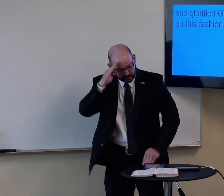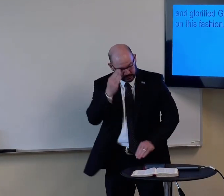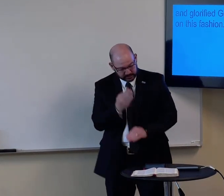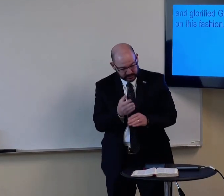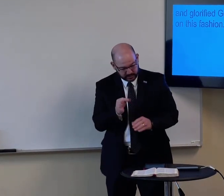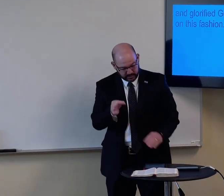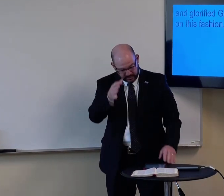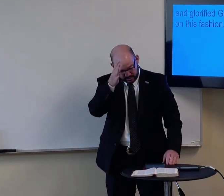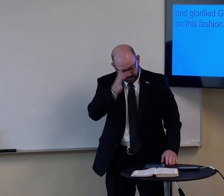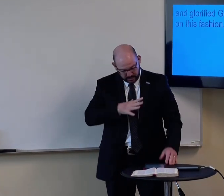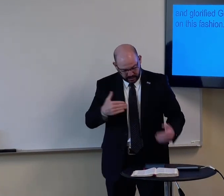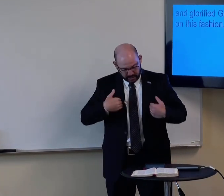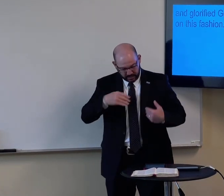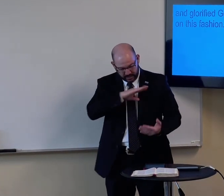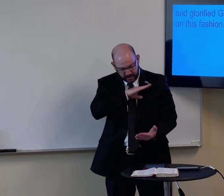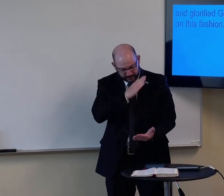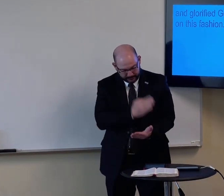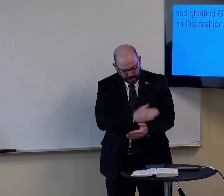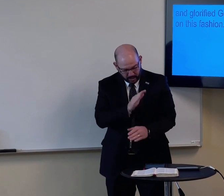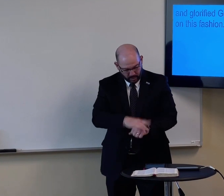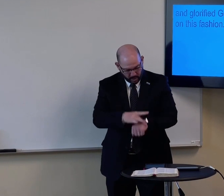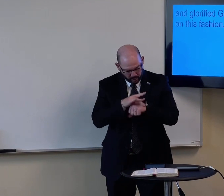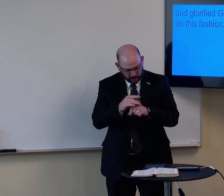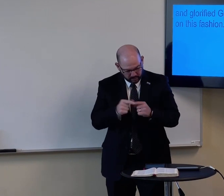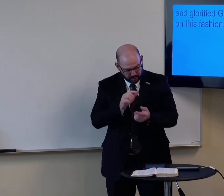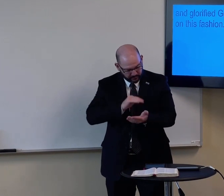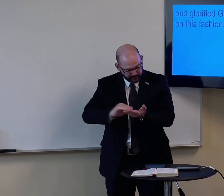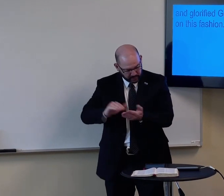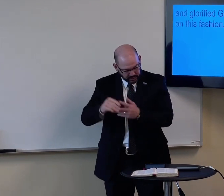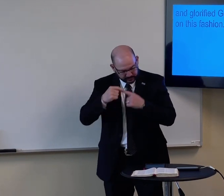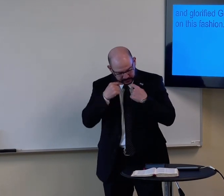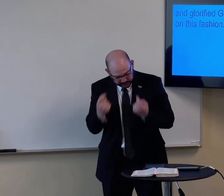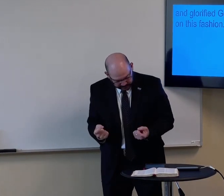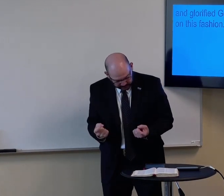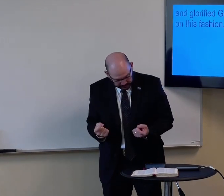To know that the Son of God hath power on earth to forgive sin.